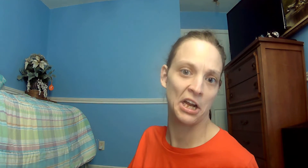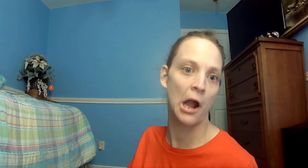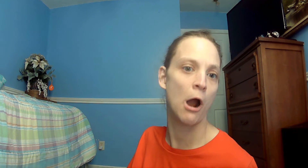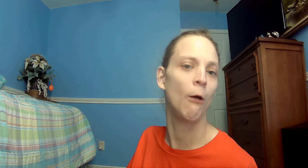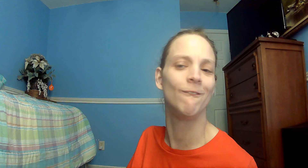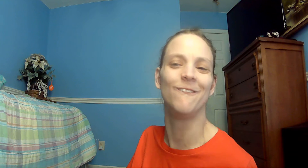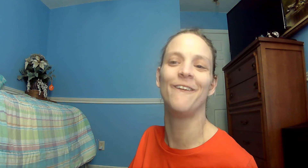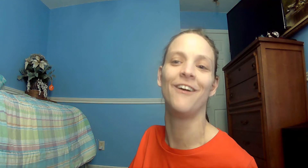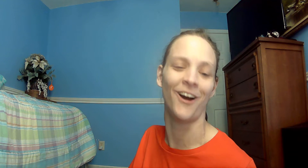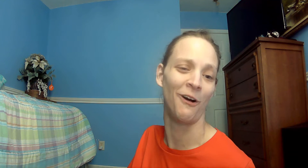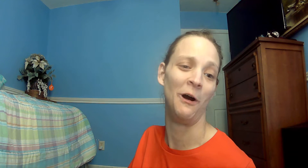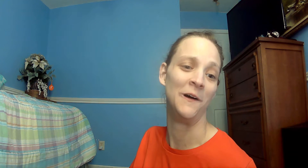world.